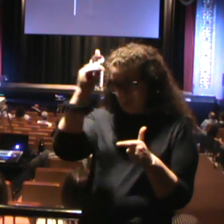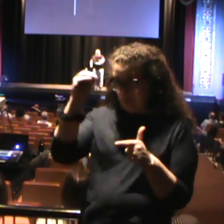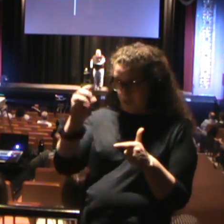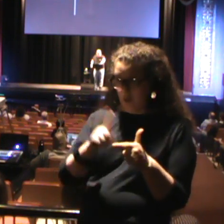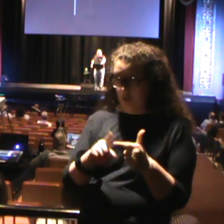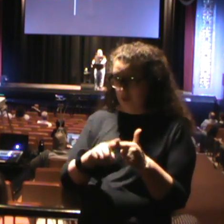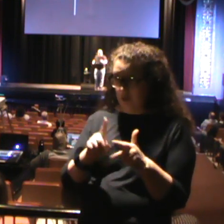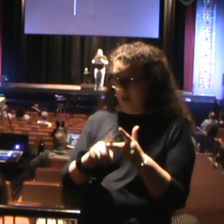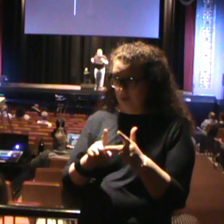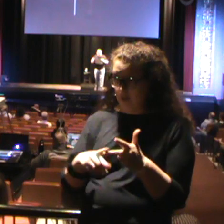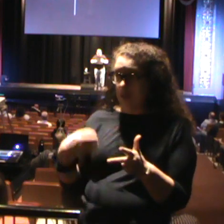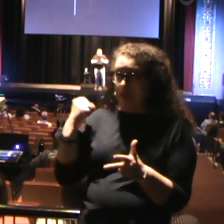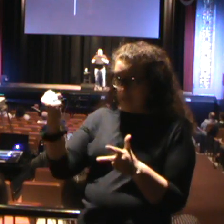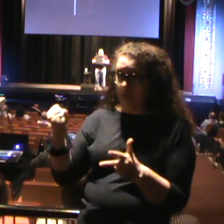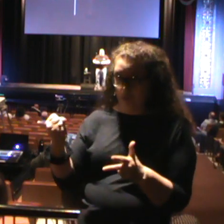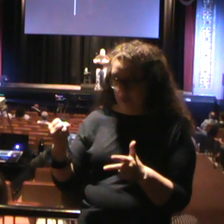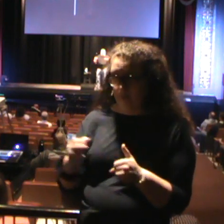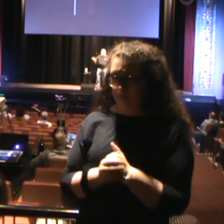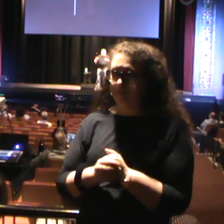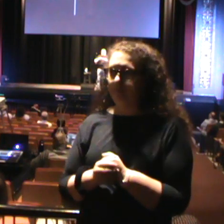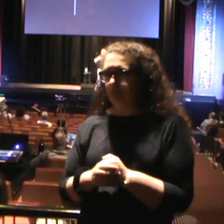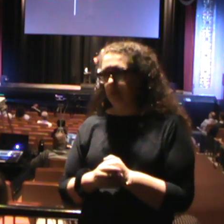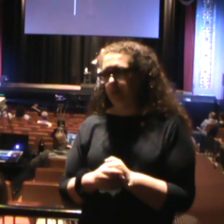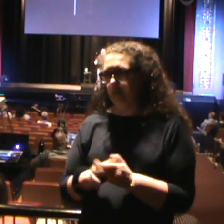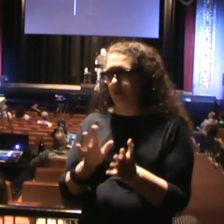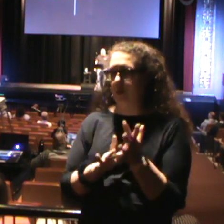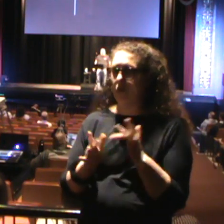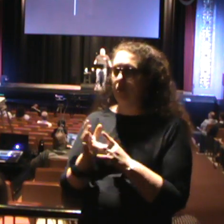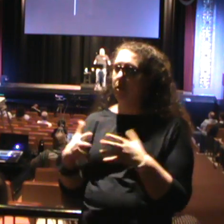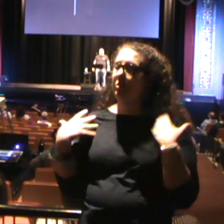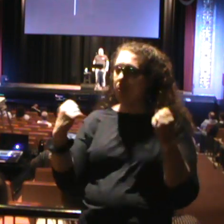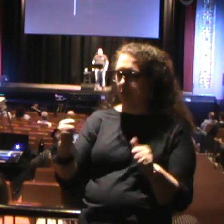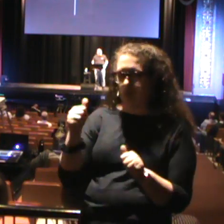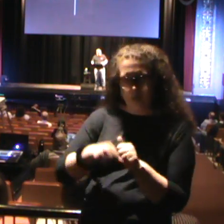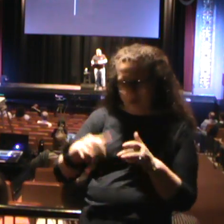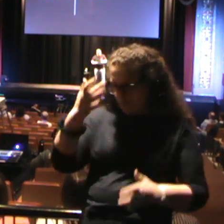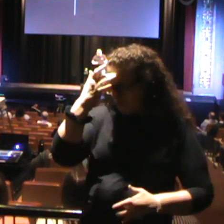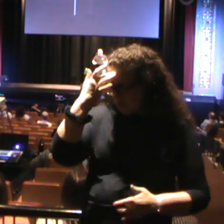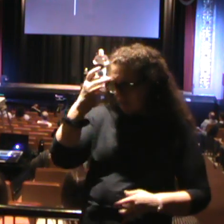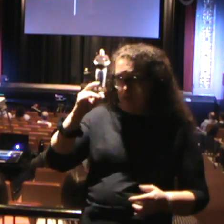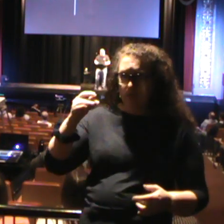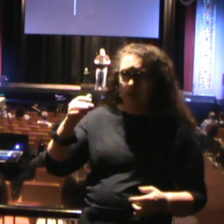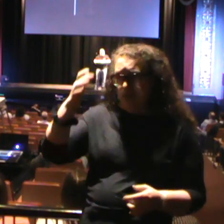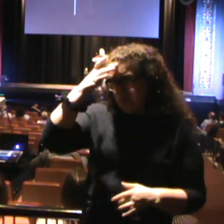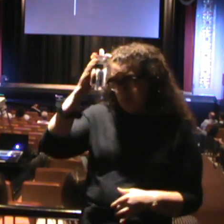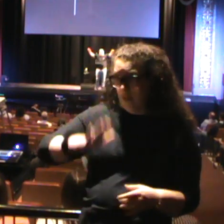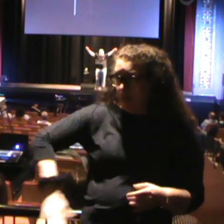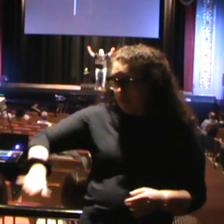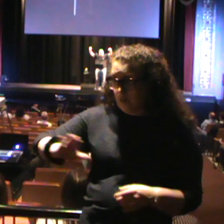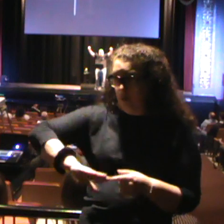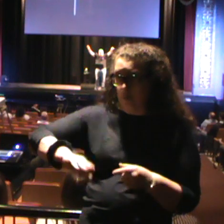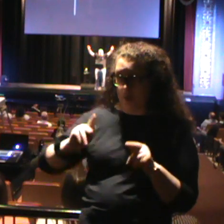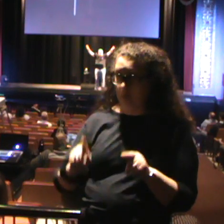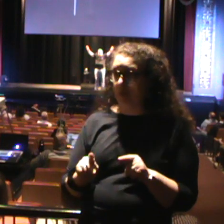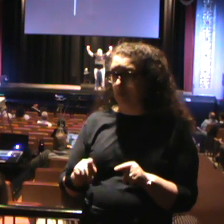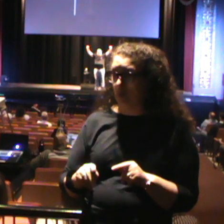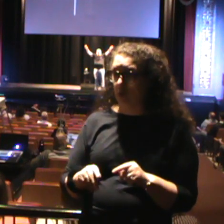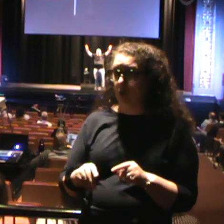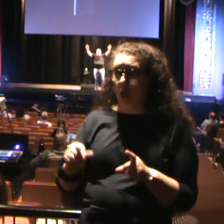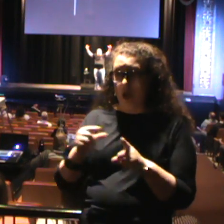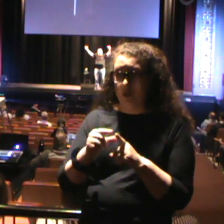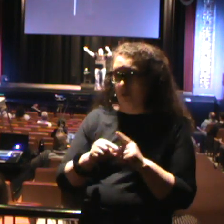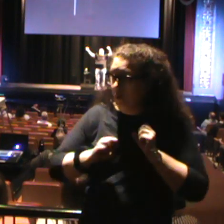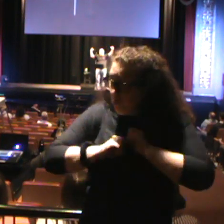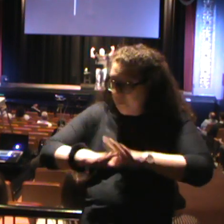through 25 shows that Jesus was healing every disease and sickness among the people. And what was happening was his word was being spread throughout Syria